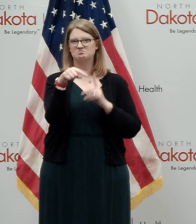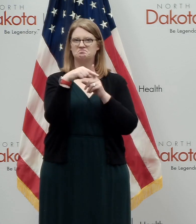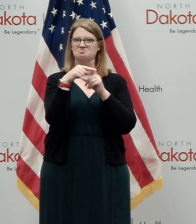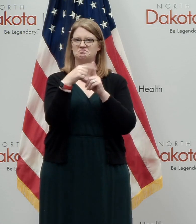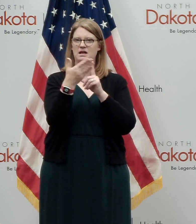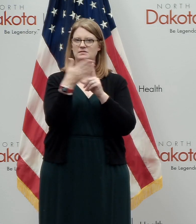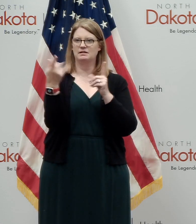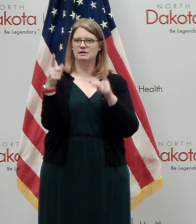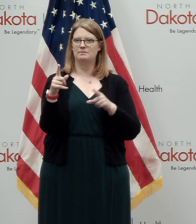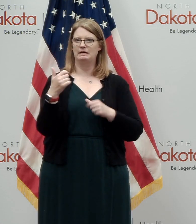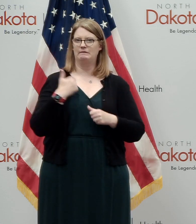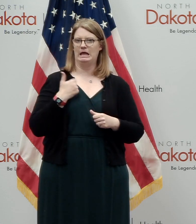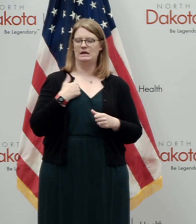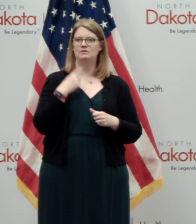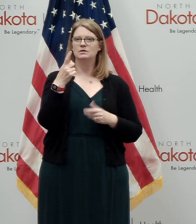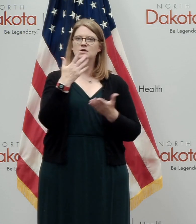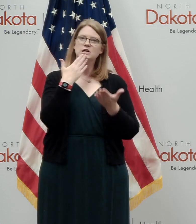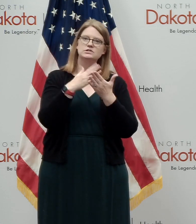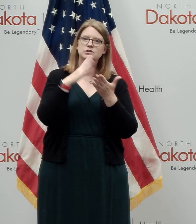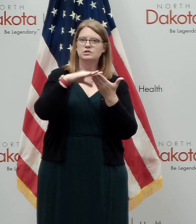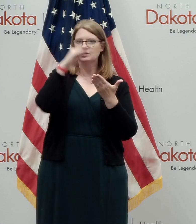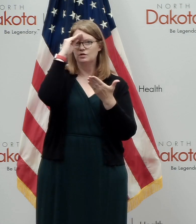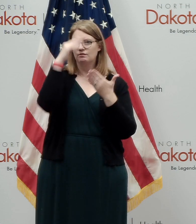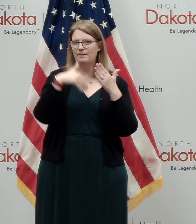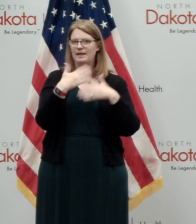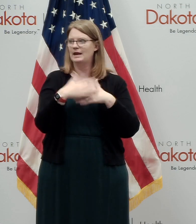up in Canada and good, good to learn from our neighbors.